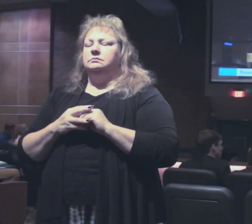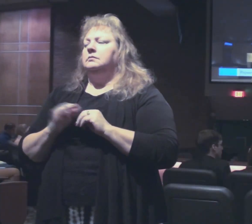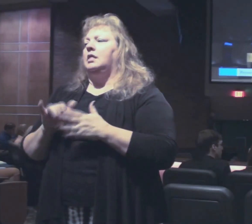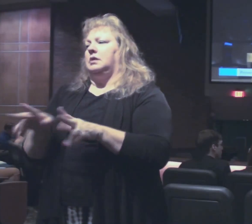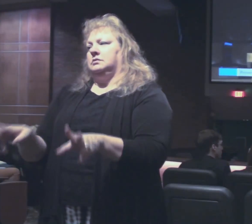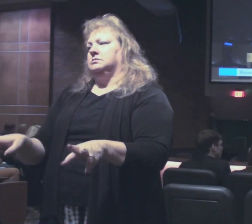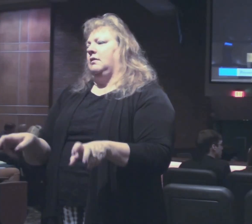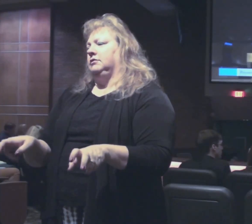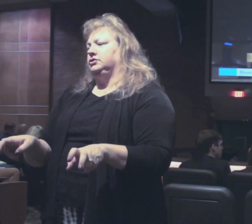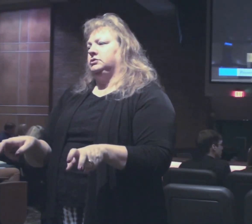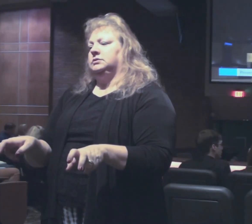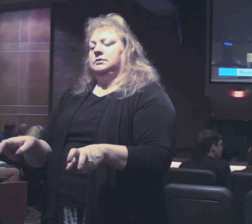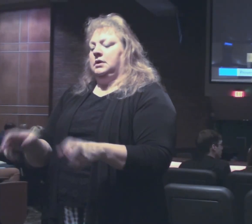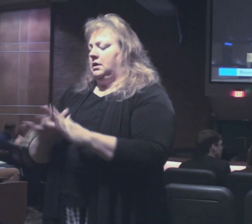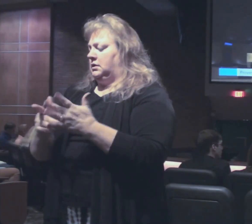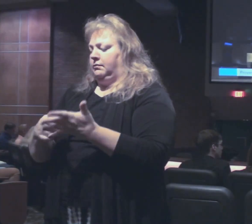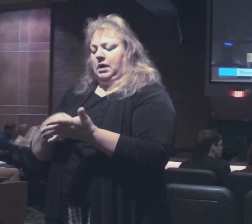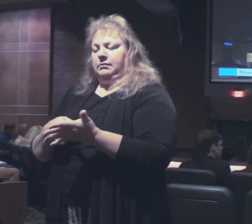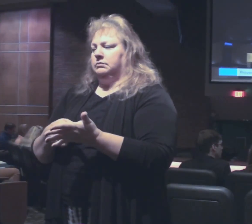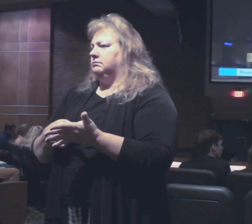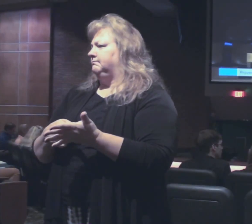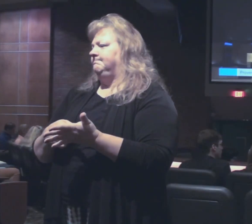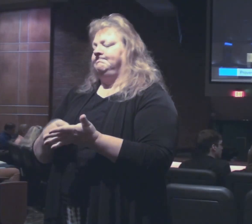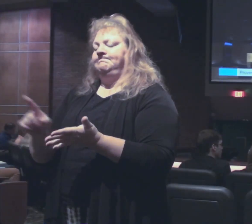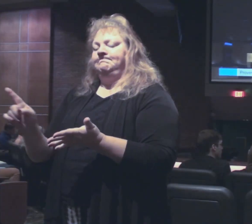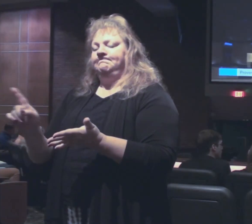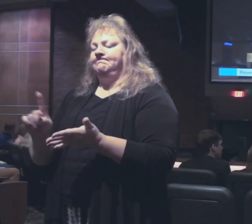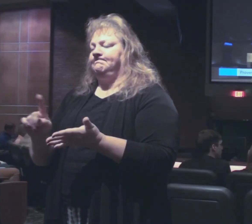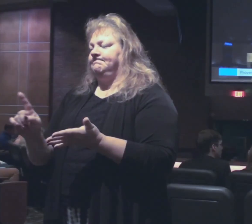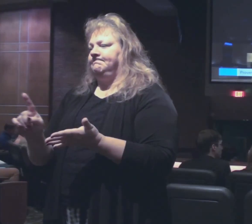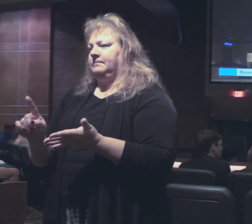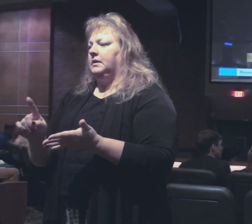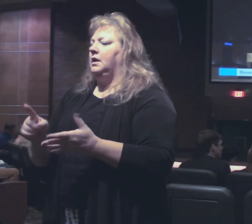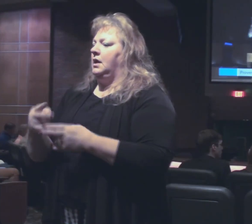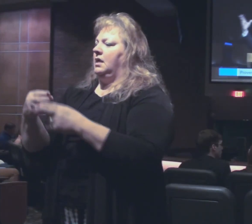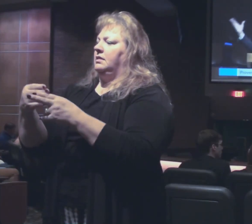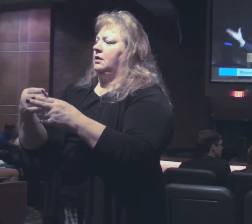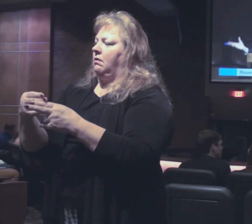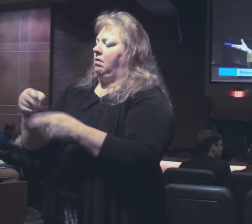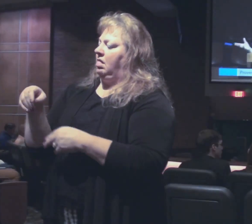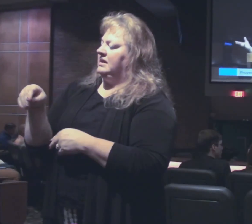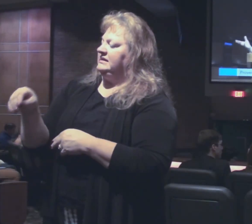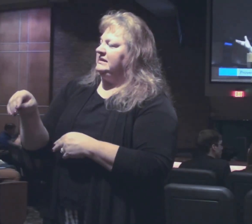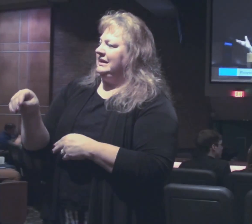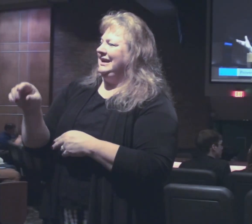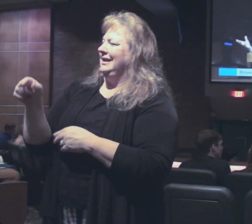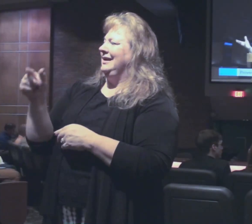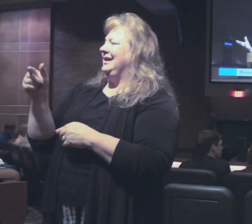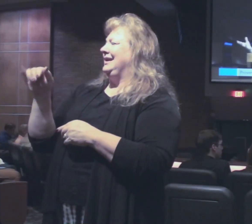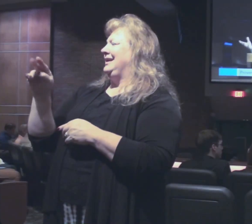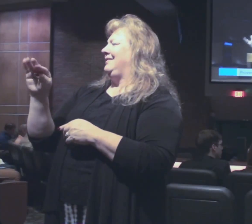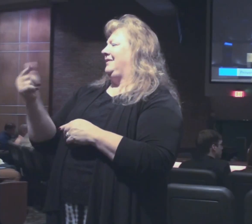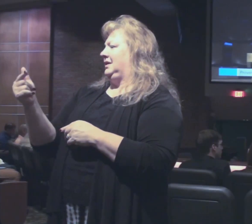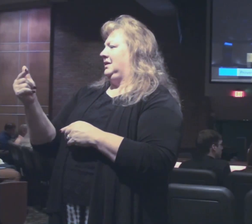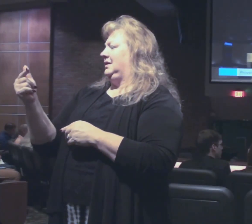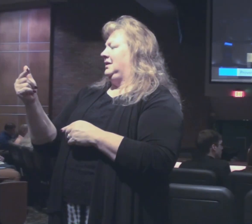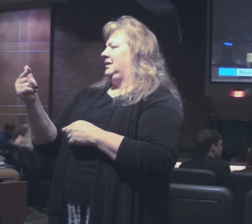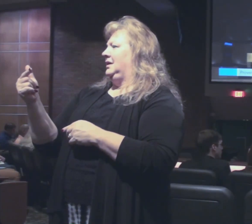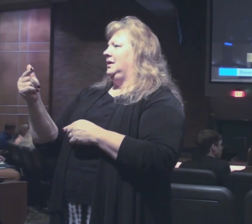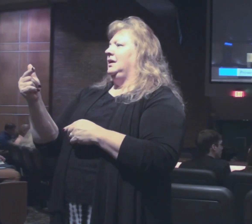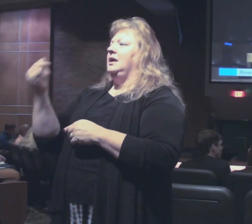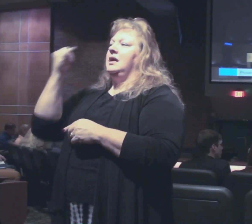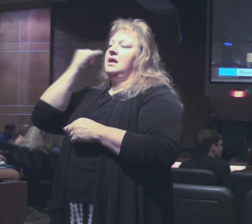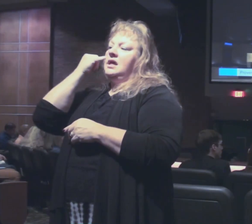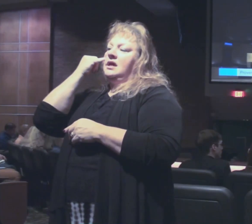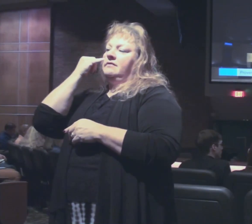thing. It's not the way the scripture is talking about. So we have what they call seed giving. It always comes about,